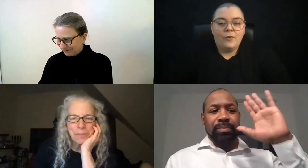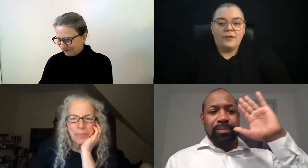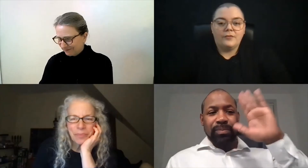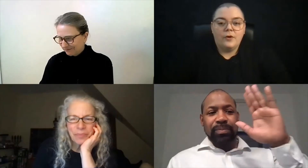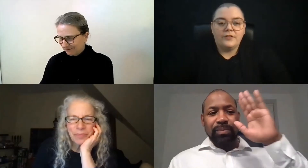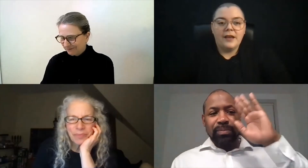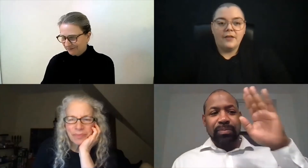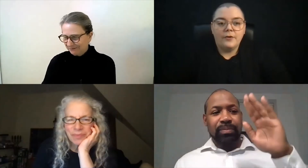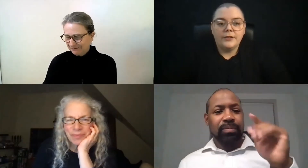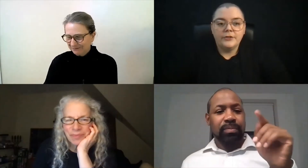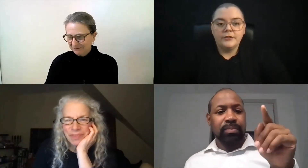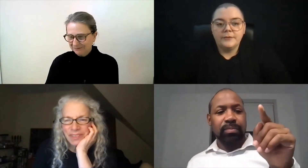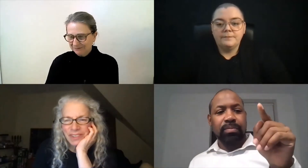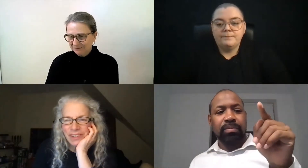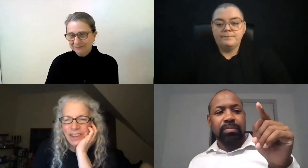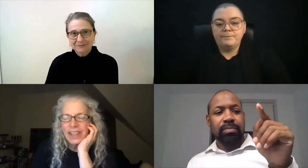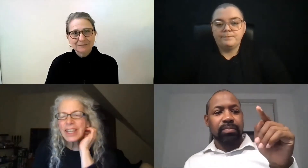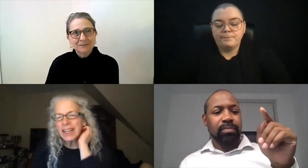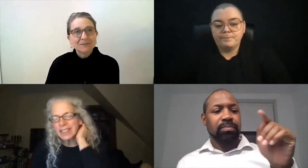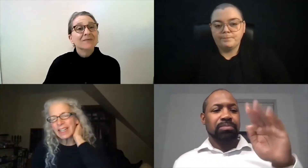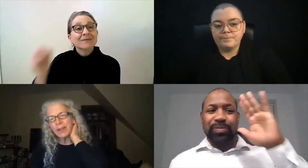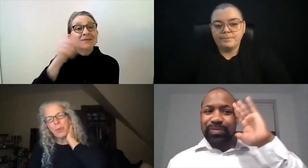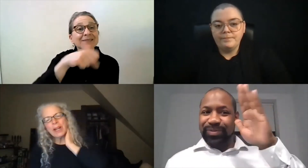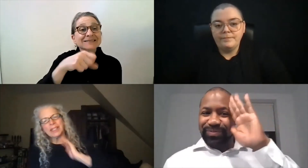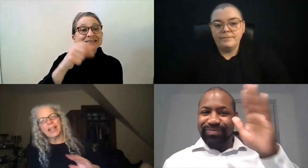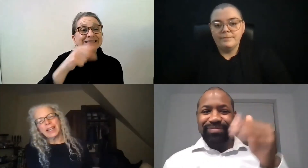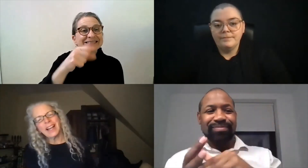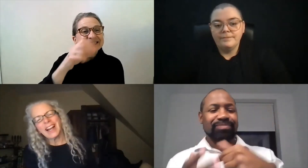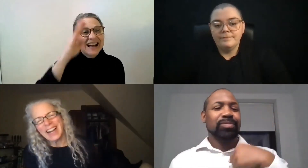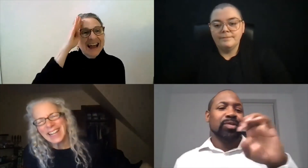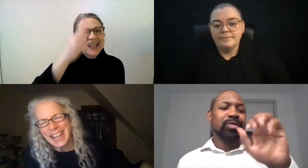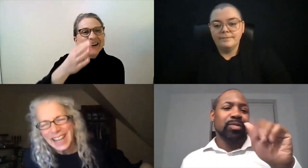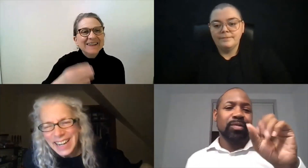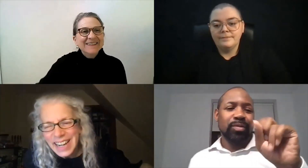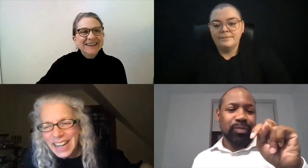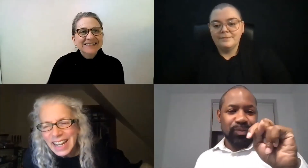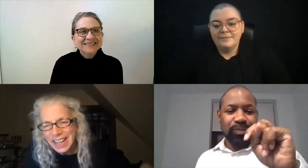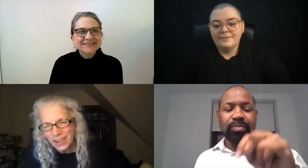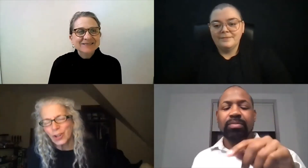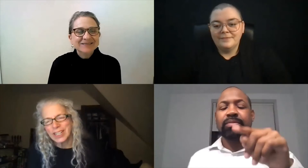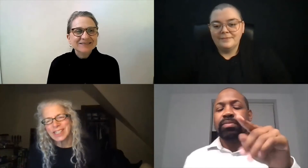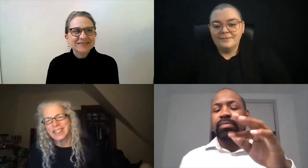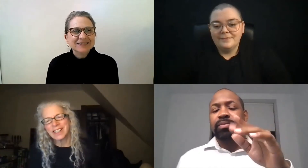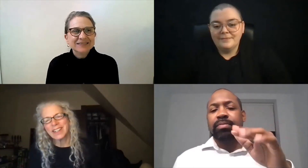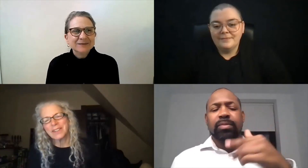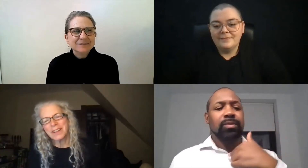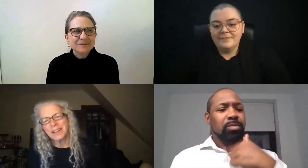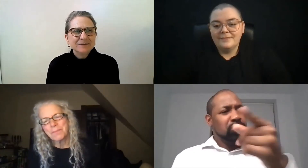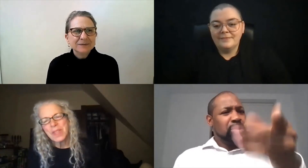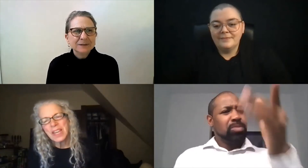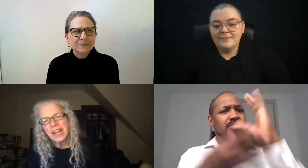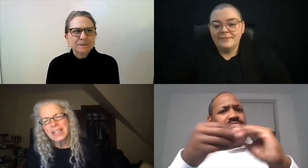Of course, of course. Any other questions? Yes, I did want to say hi again, Ernest.